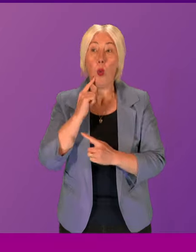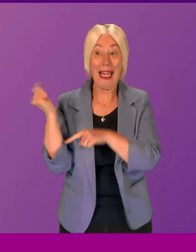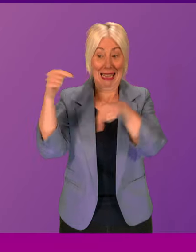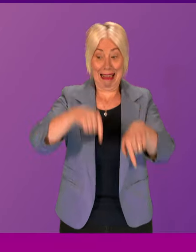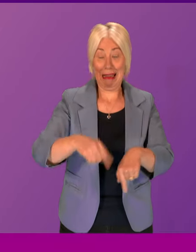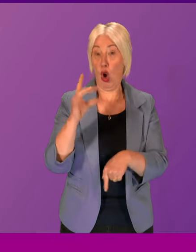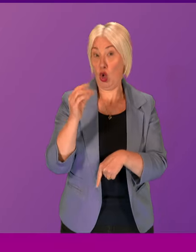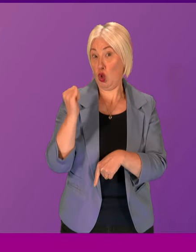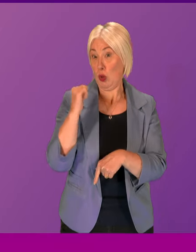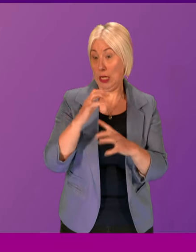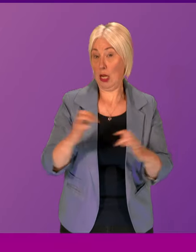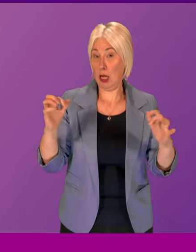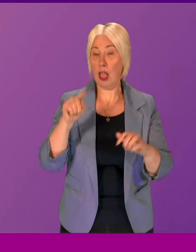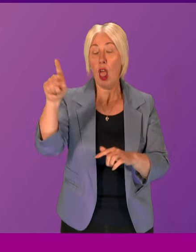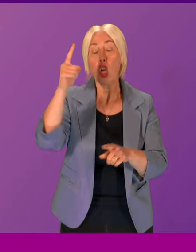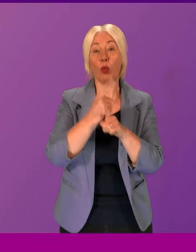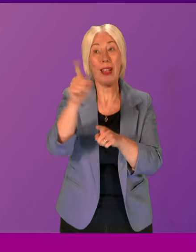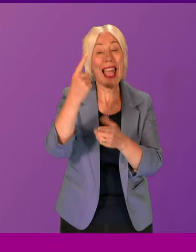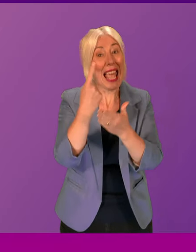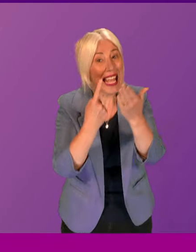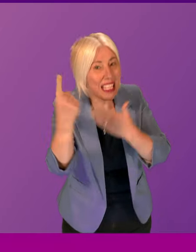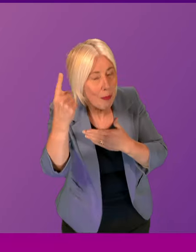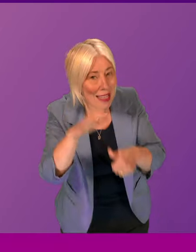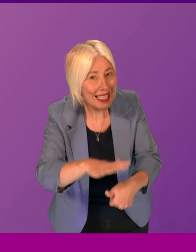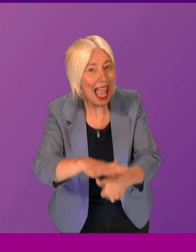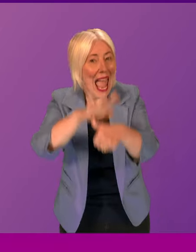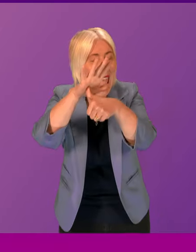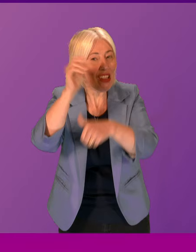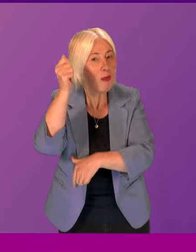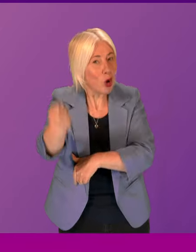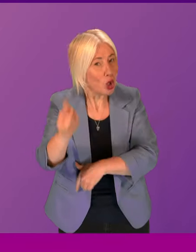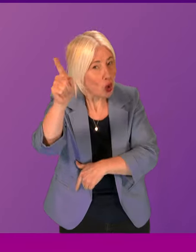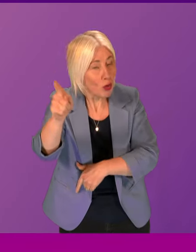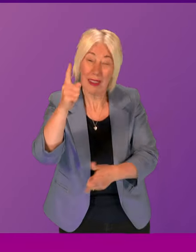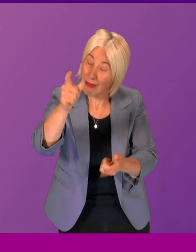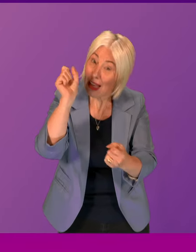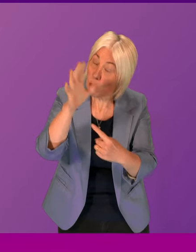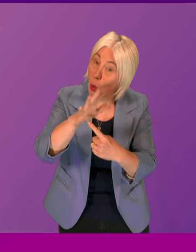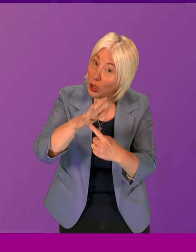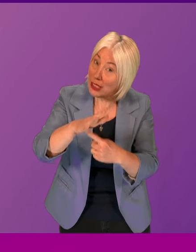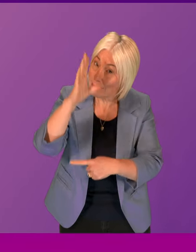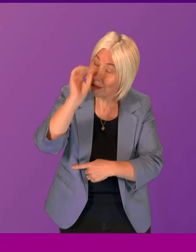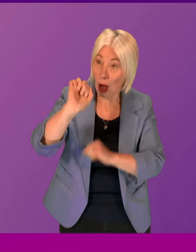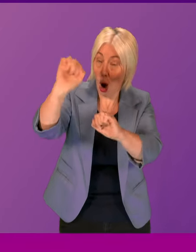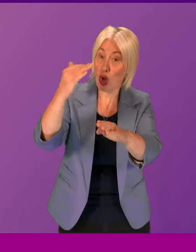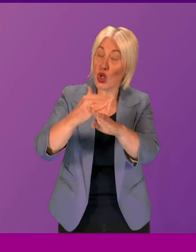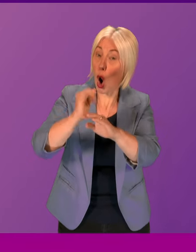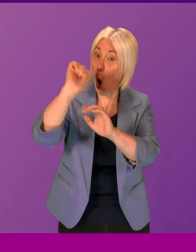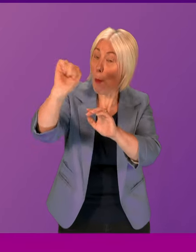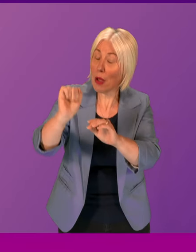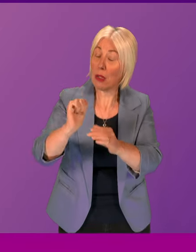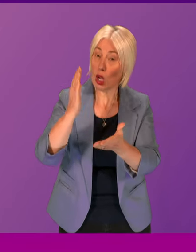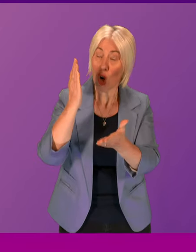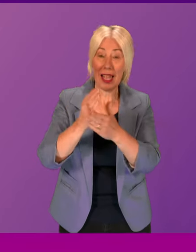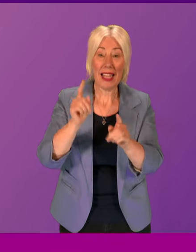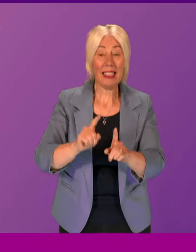chamber, of course, was speaking as the independent head of prosecutions. That is an important part of her function, which is distinct, of